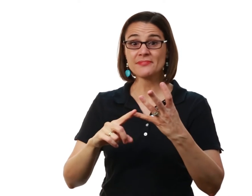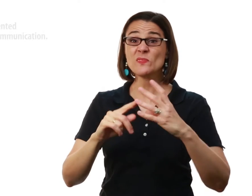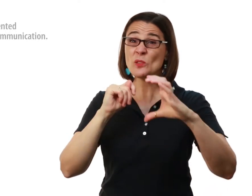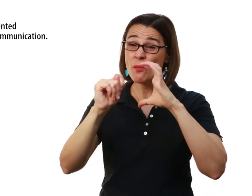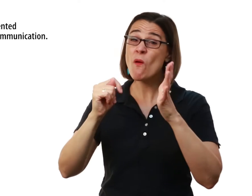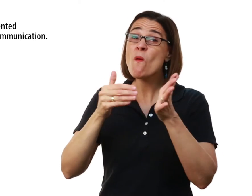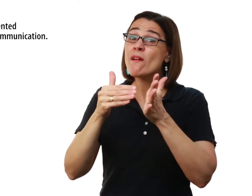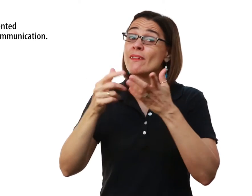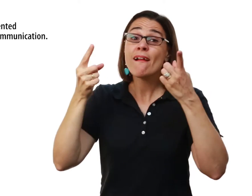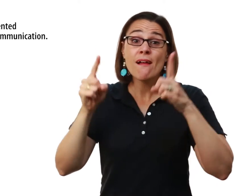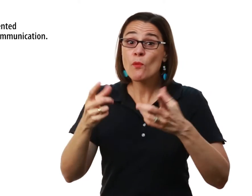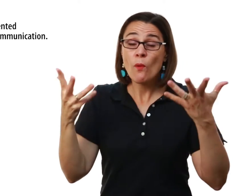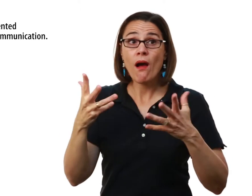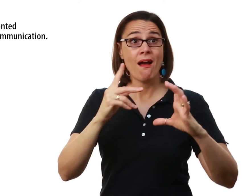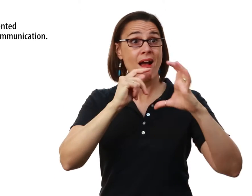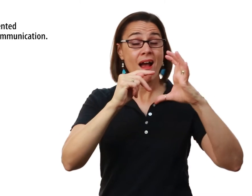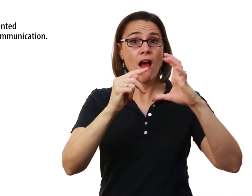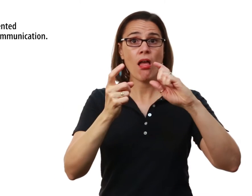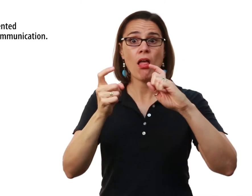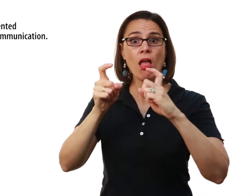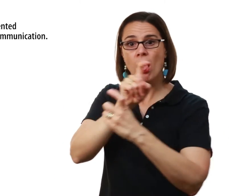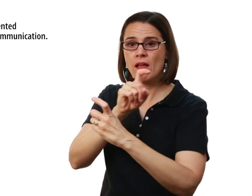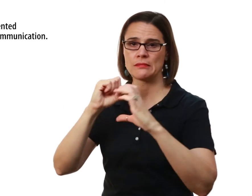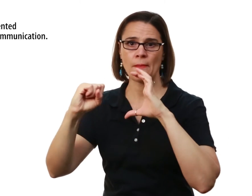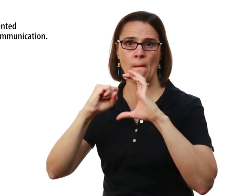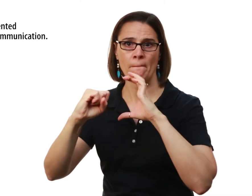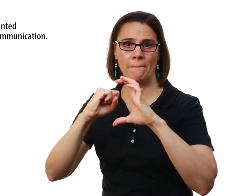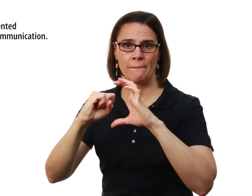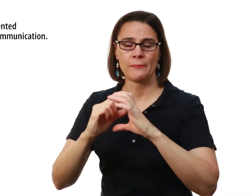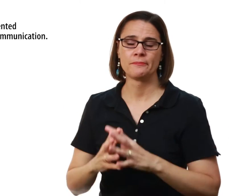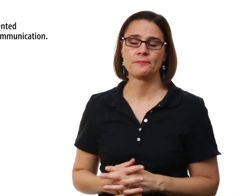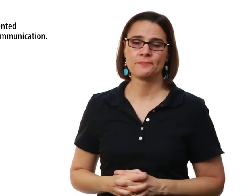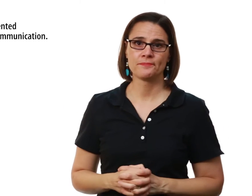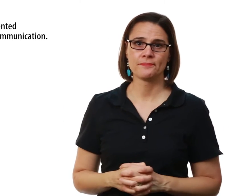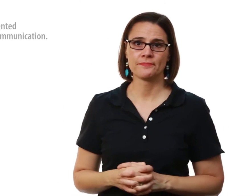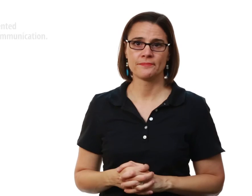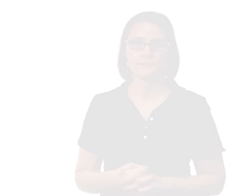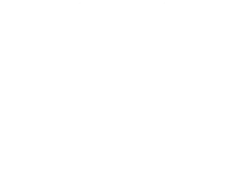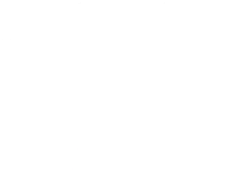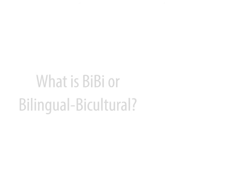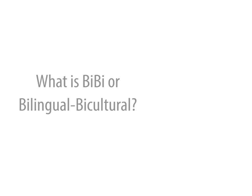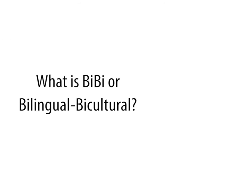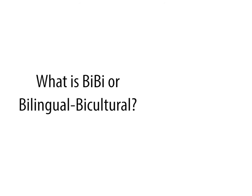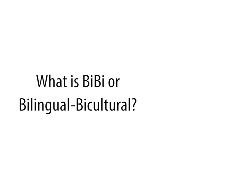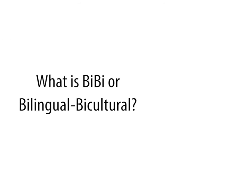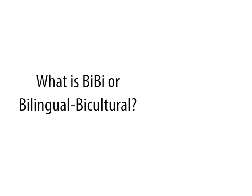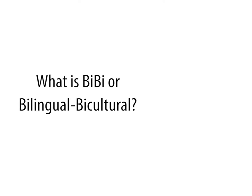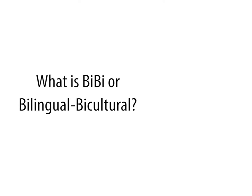Total Communication often results in simultaneous communication What is Bi